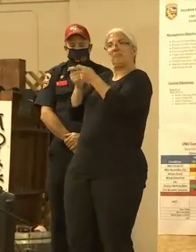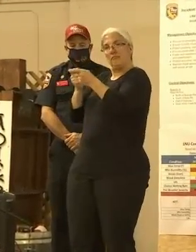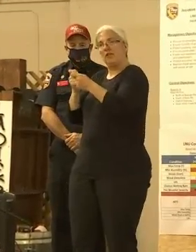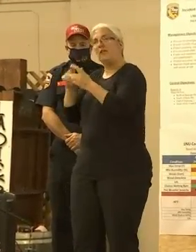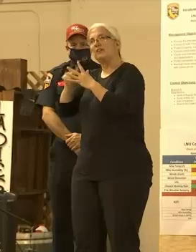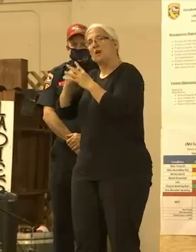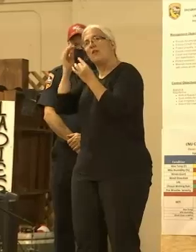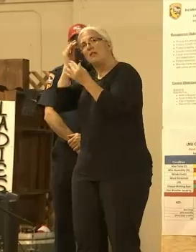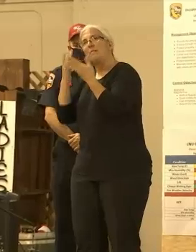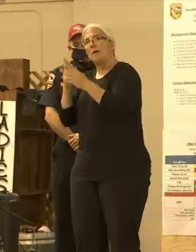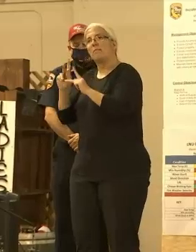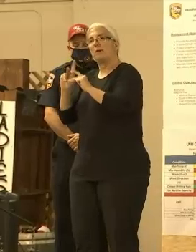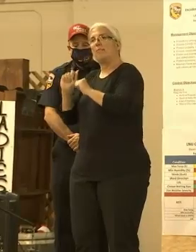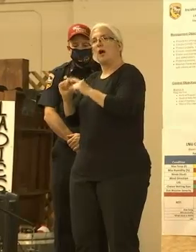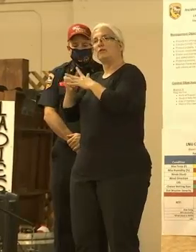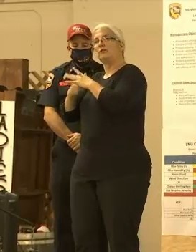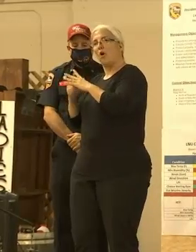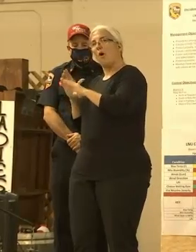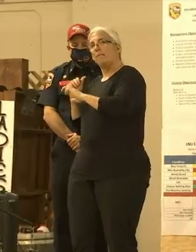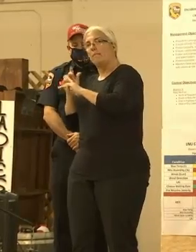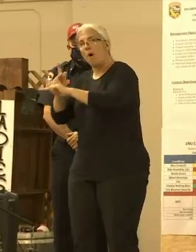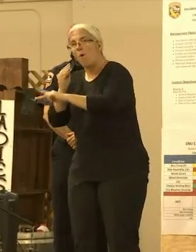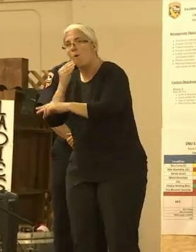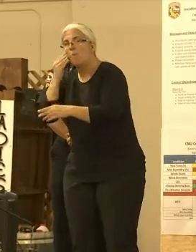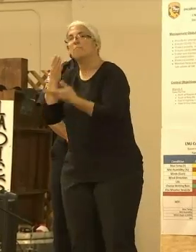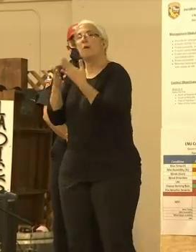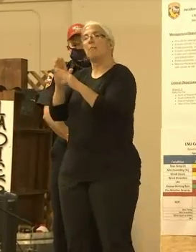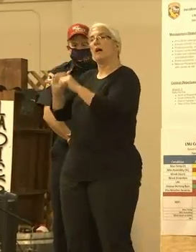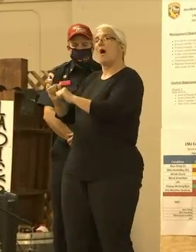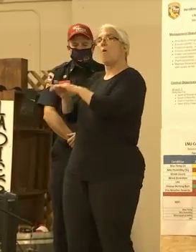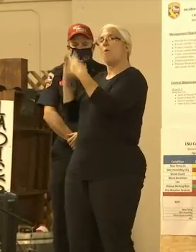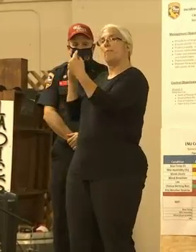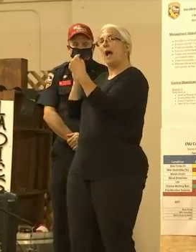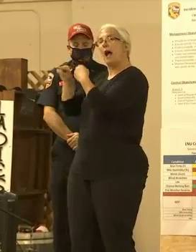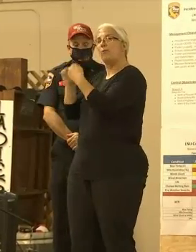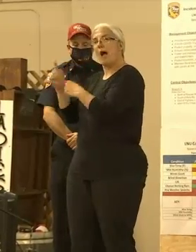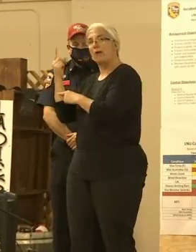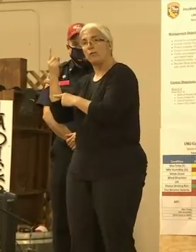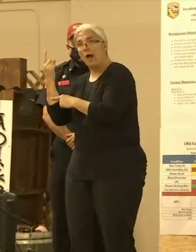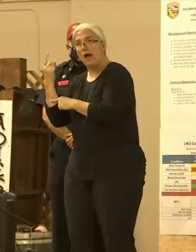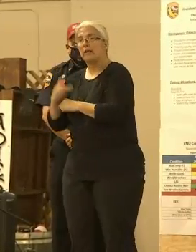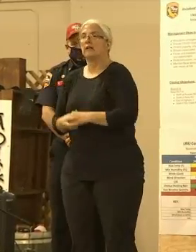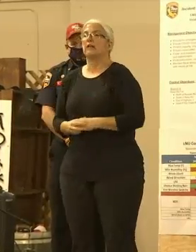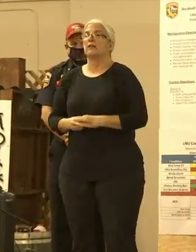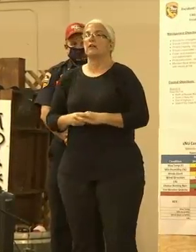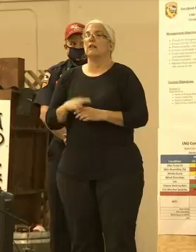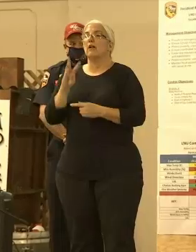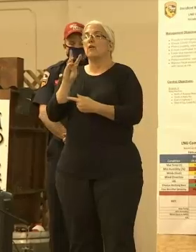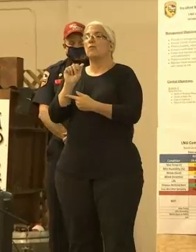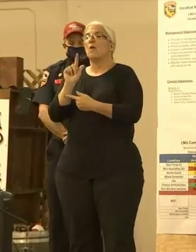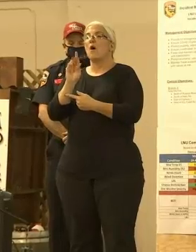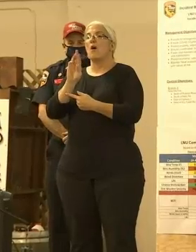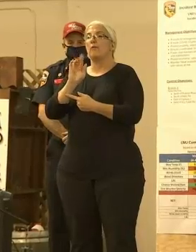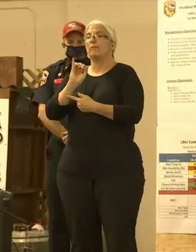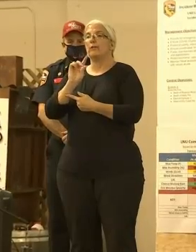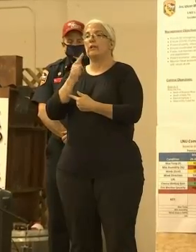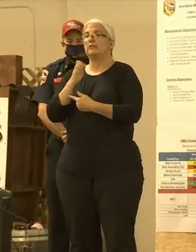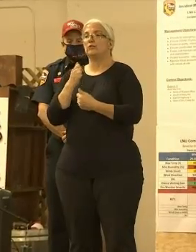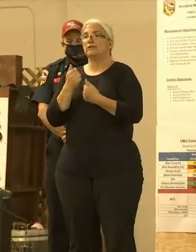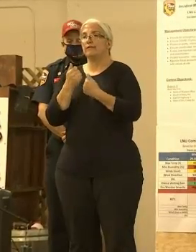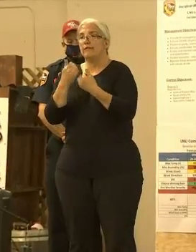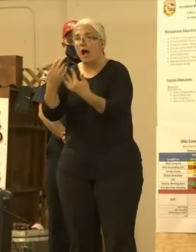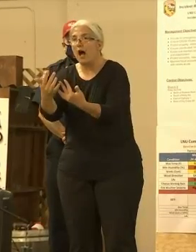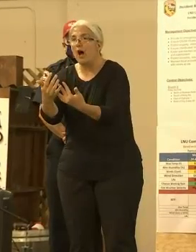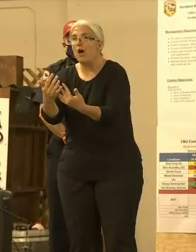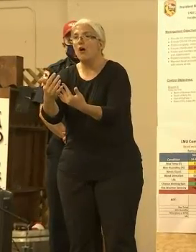1. Over to the Wall Bridge Fire, which is situated between Lake Sonoma in the north and Vernville in the south, making a lot of good progress with